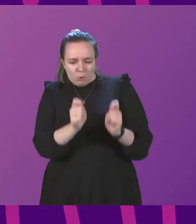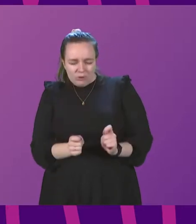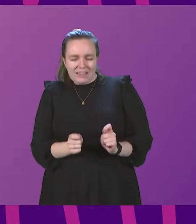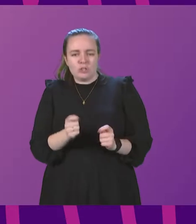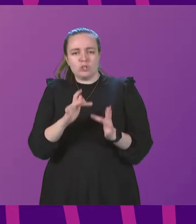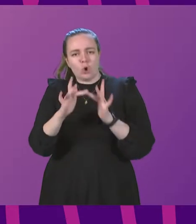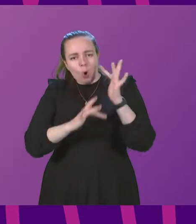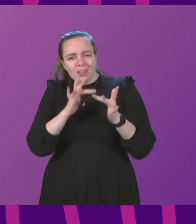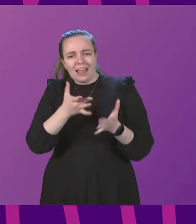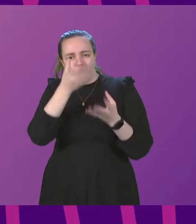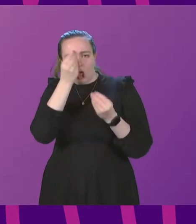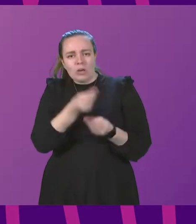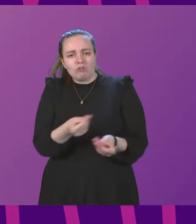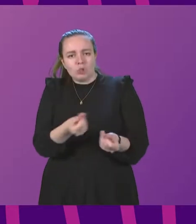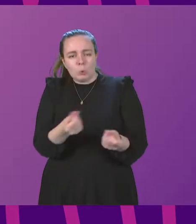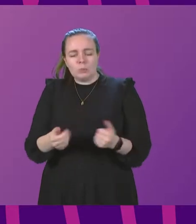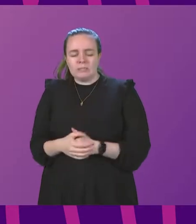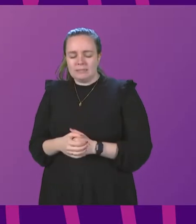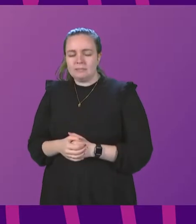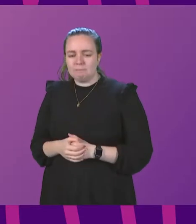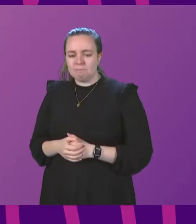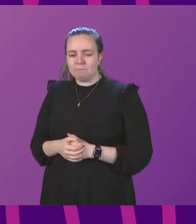learning resources? The Secretary.